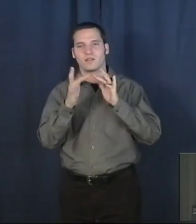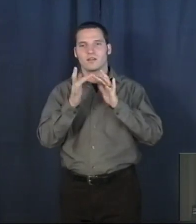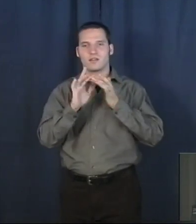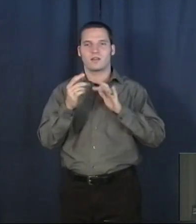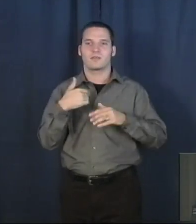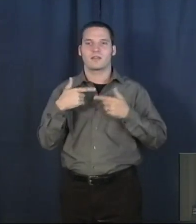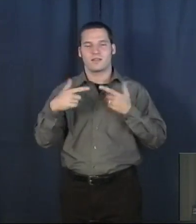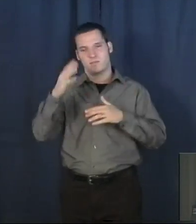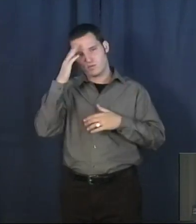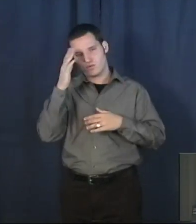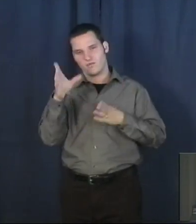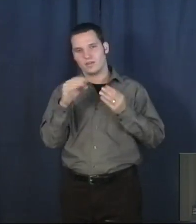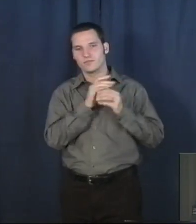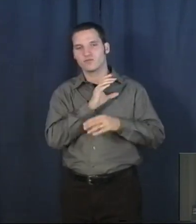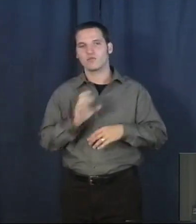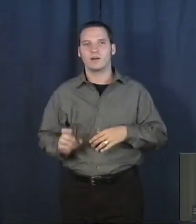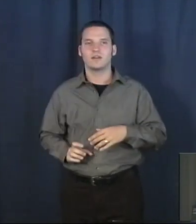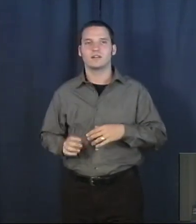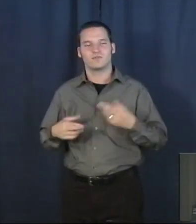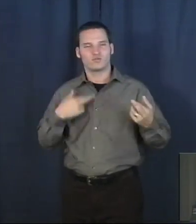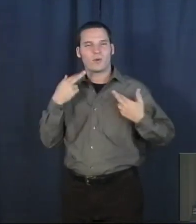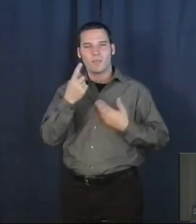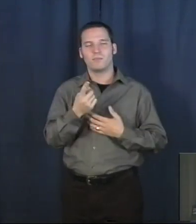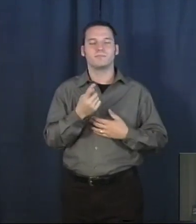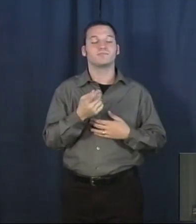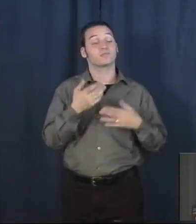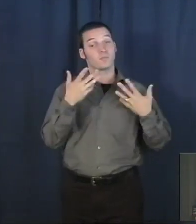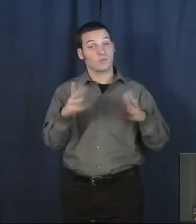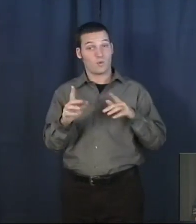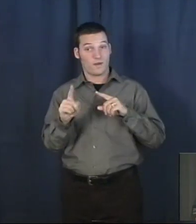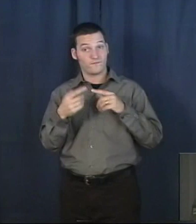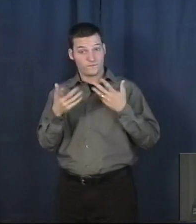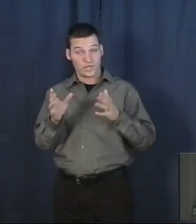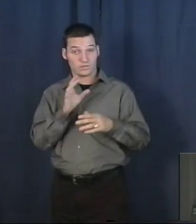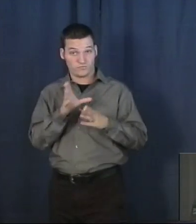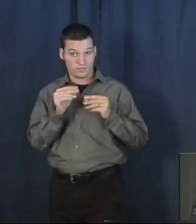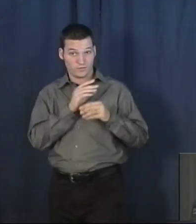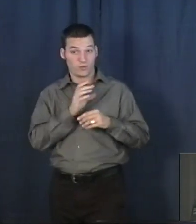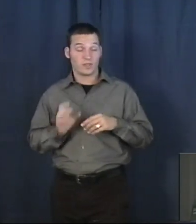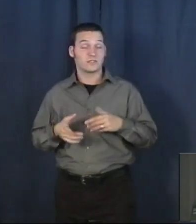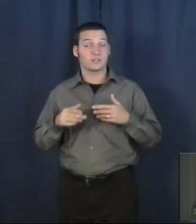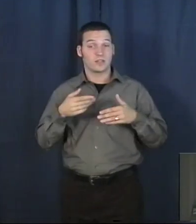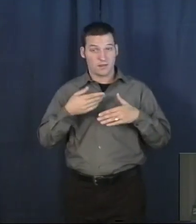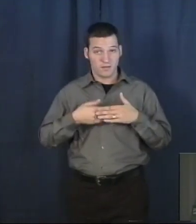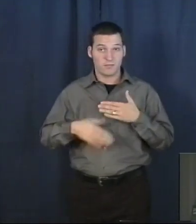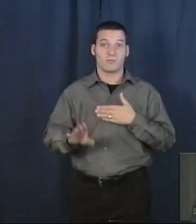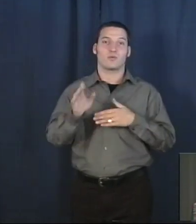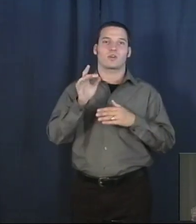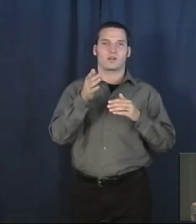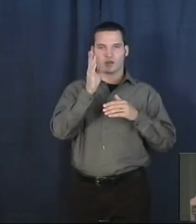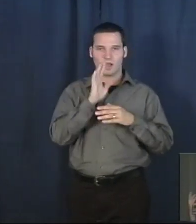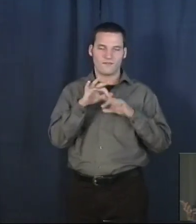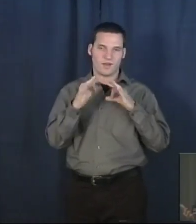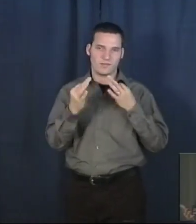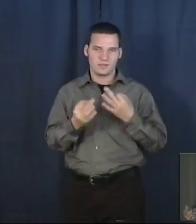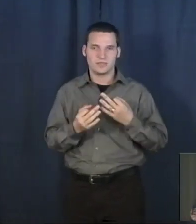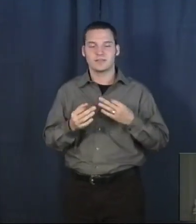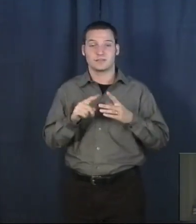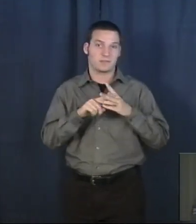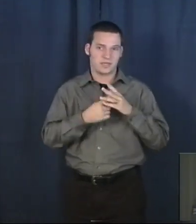rejoice with you. Once you receive Christ, now that makes you born into God's family. That's just the beginning. Growing requires a lot of work. You're going to